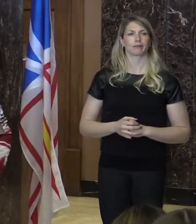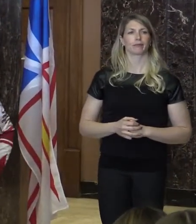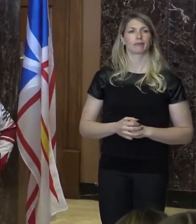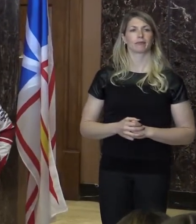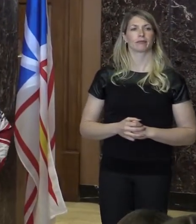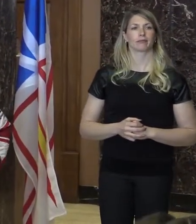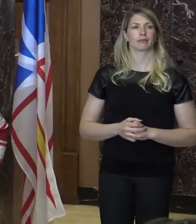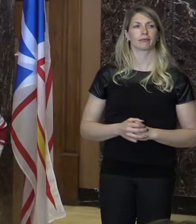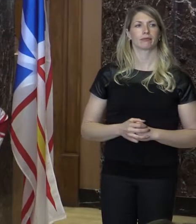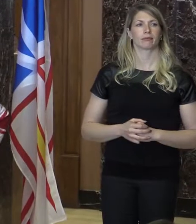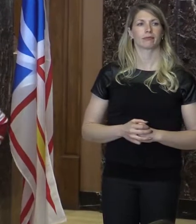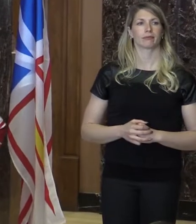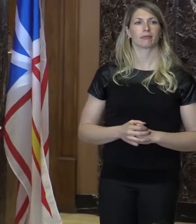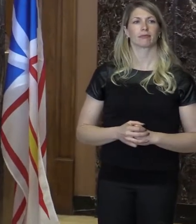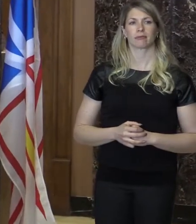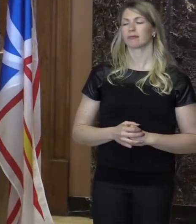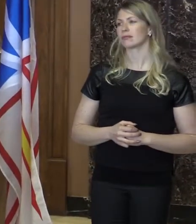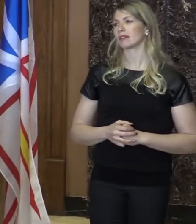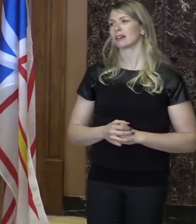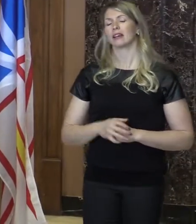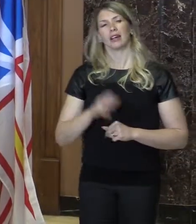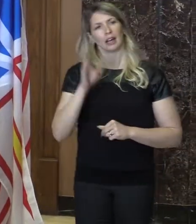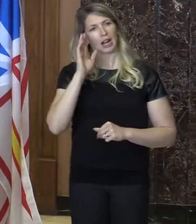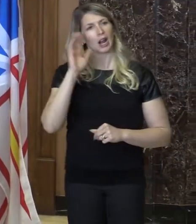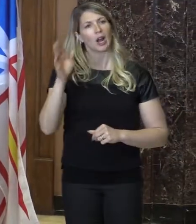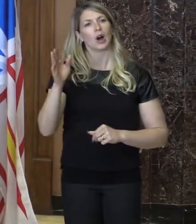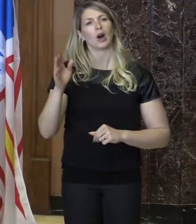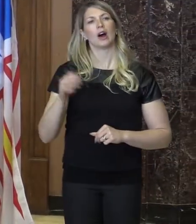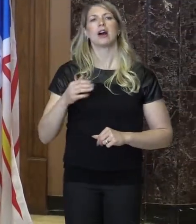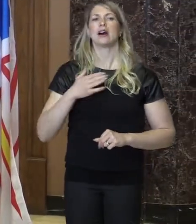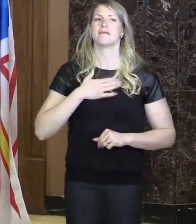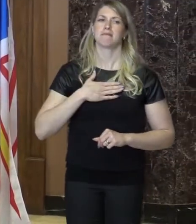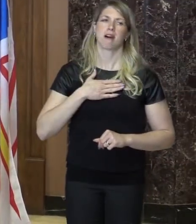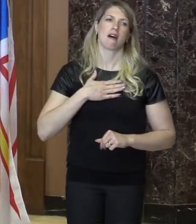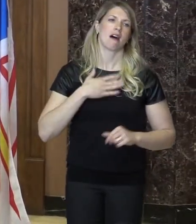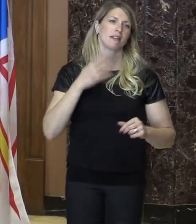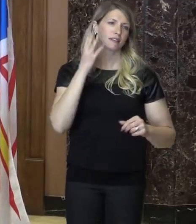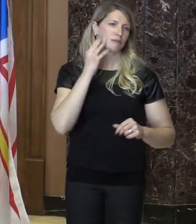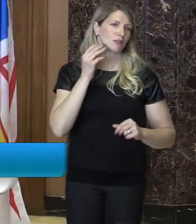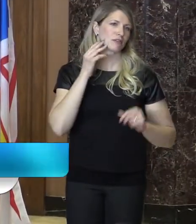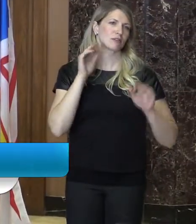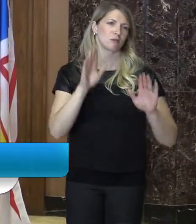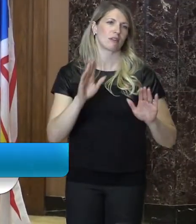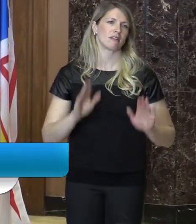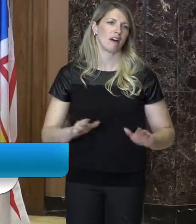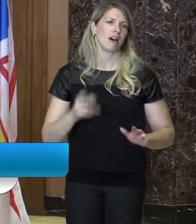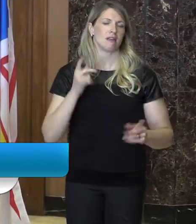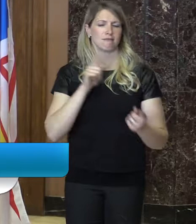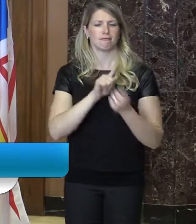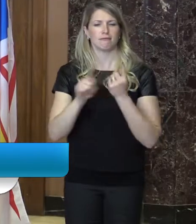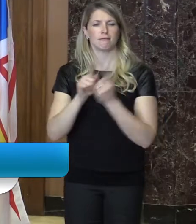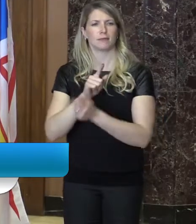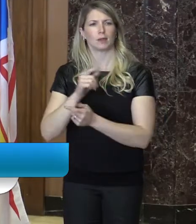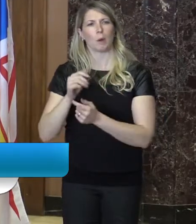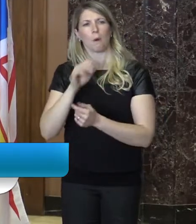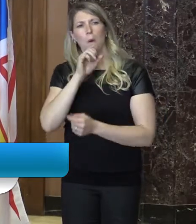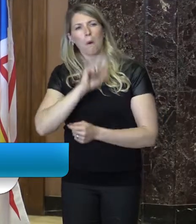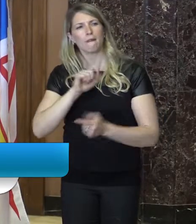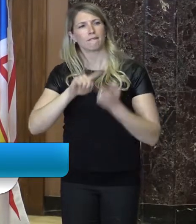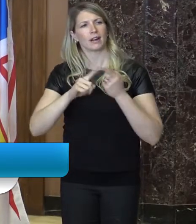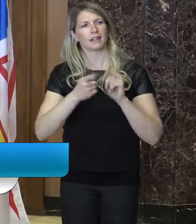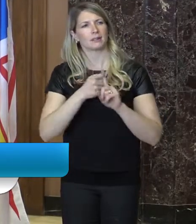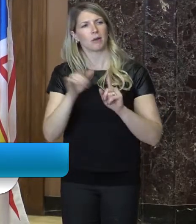Good evening. My trip to Austria was wonderful. I got to see some of my old friends and meet new ones.